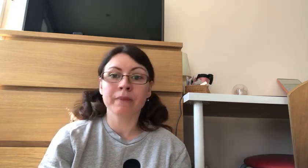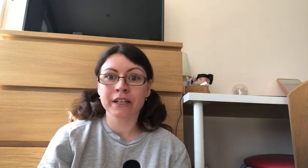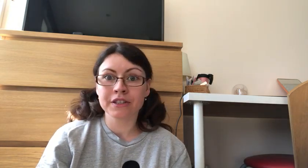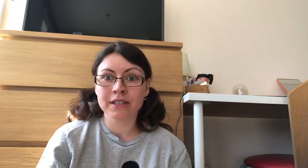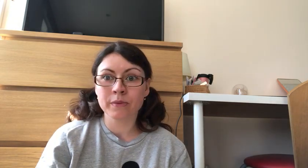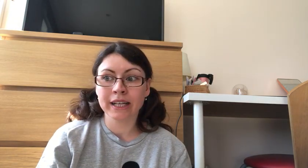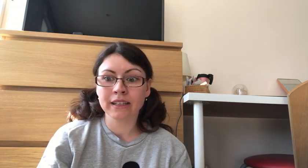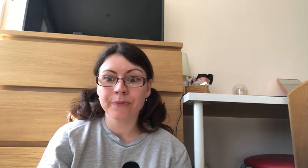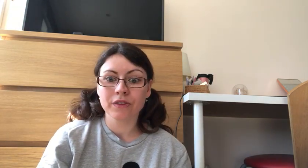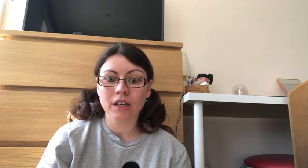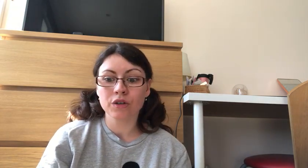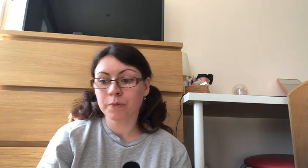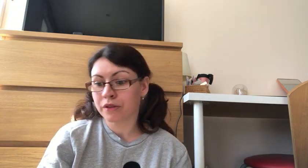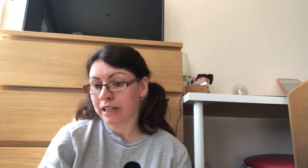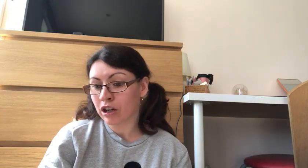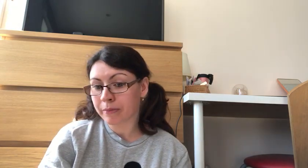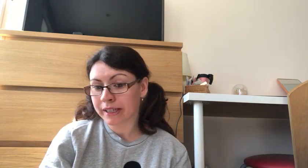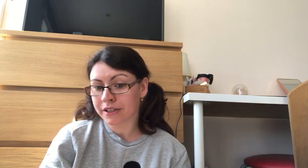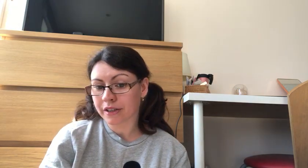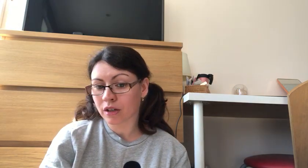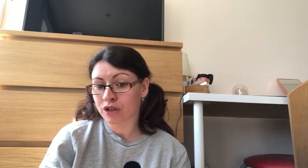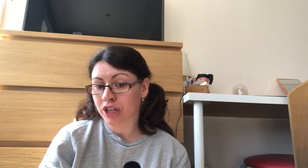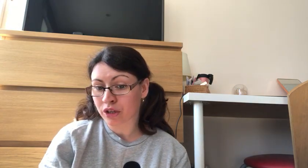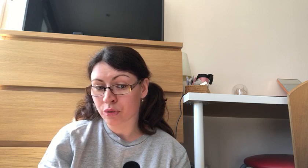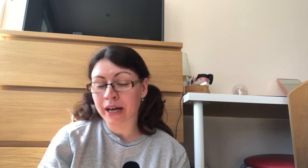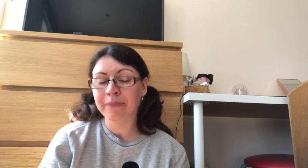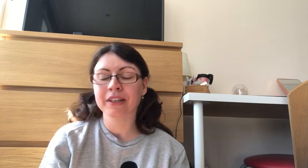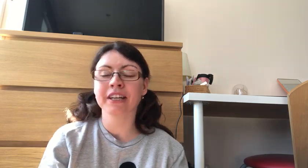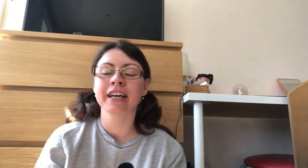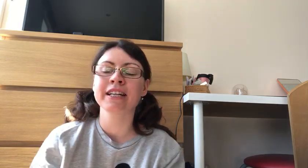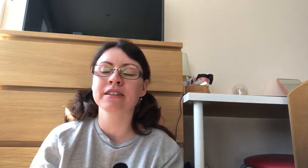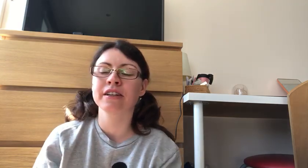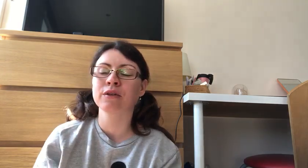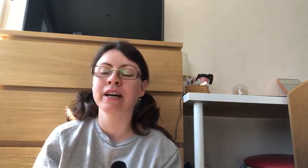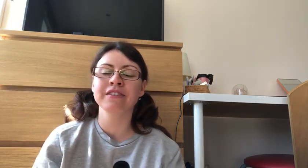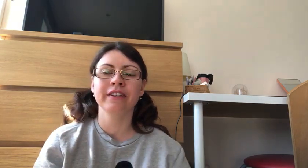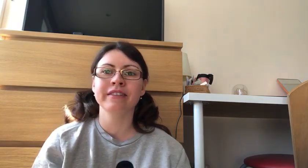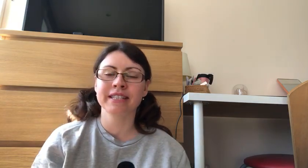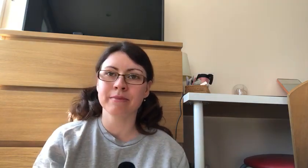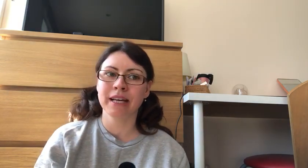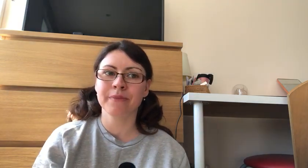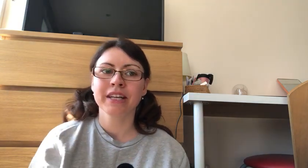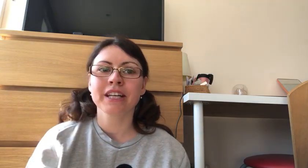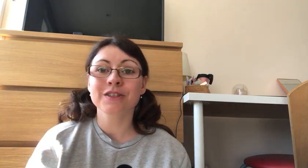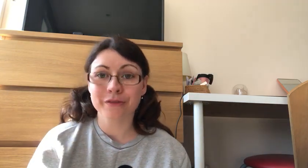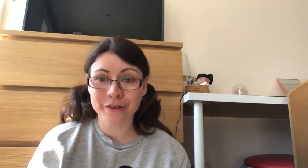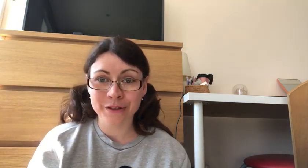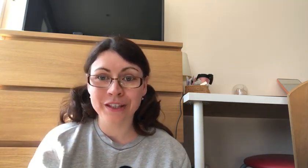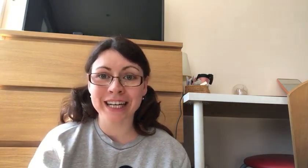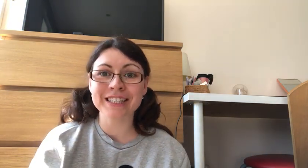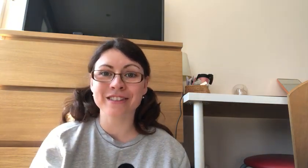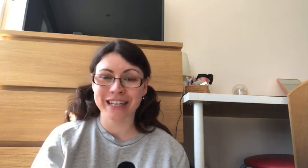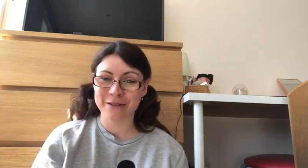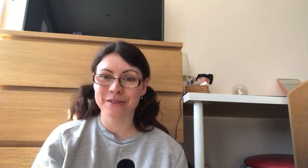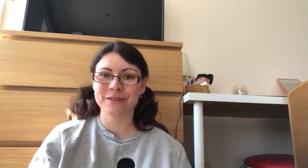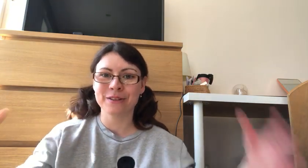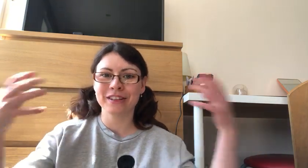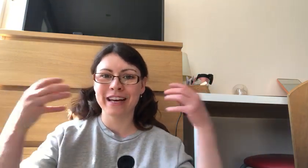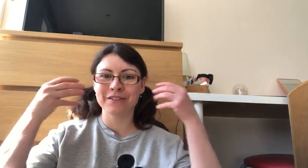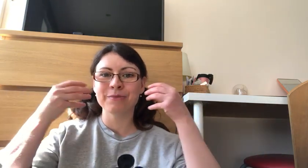part as well or spotty lower part or jaguar okay so they're quite very similar so for you guys look out so you're gonna have to